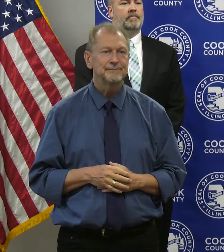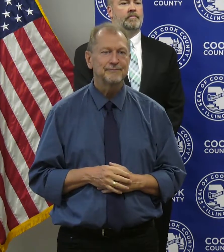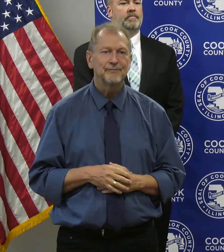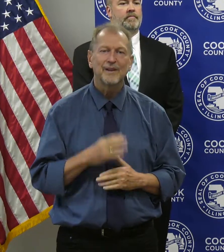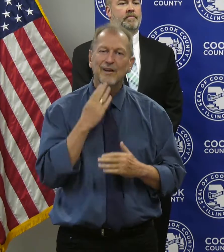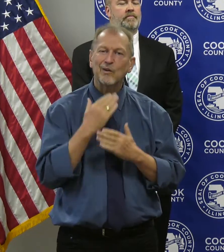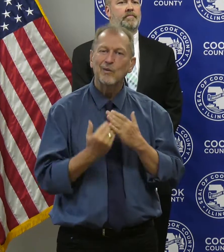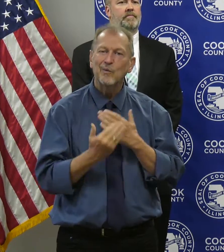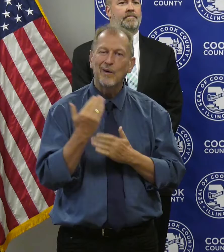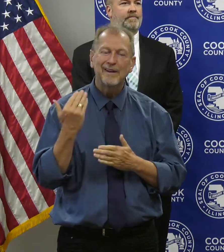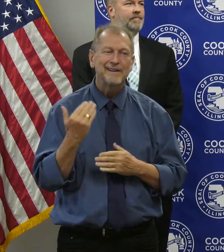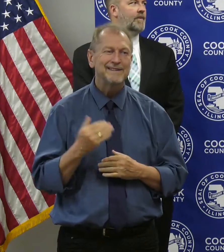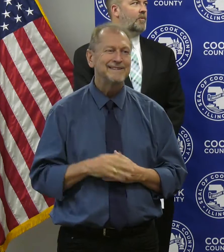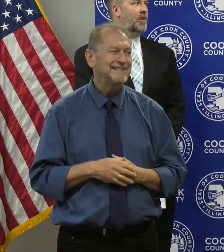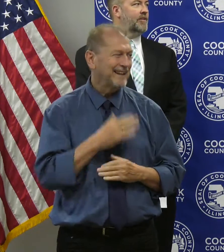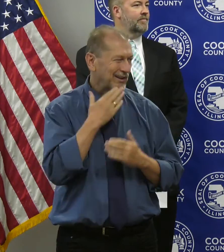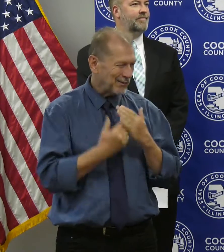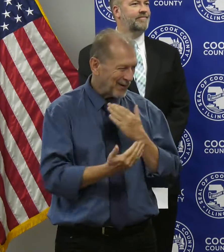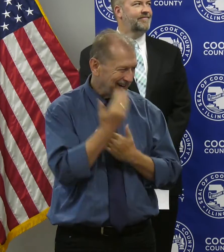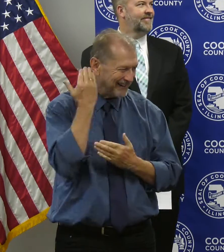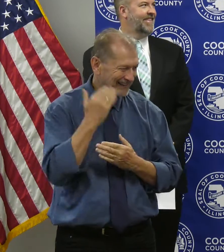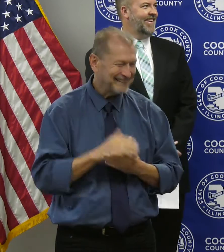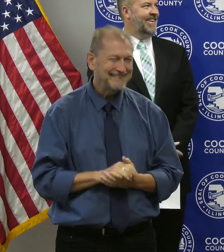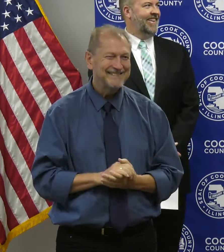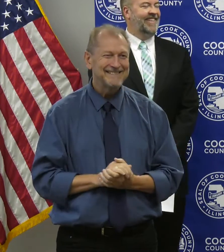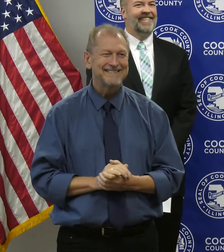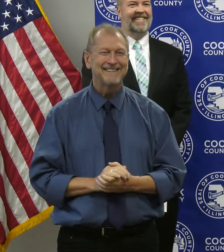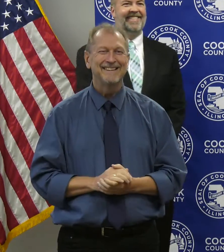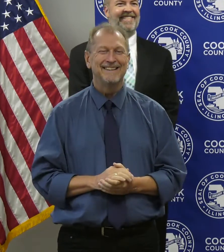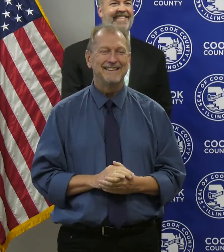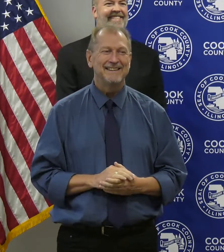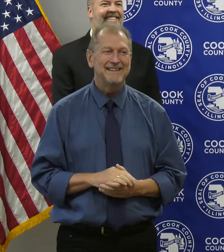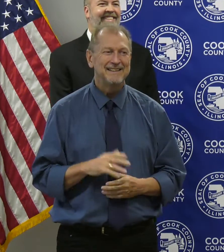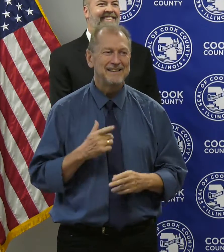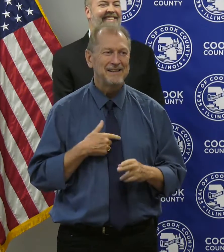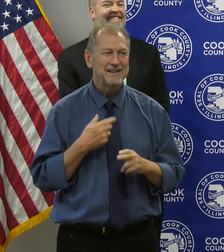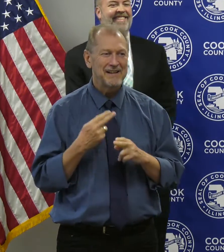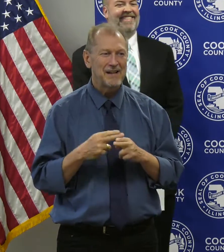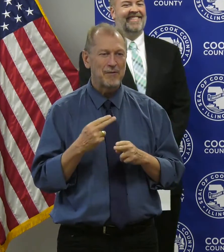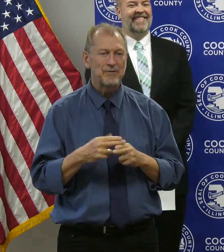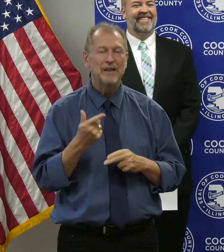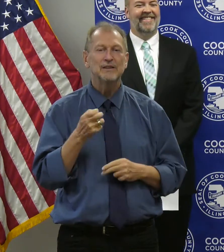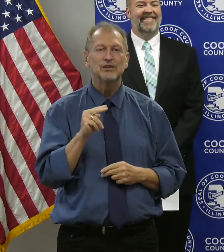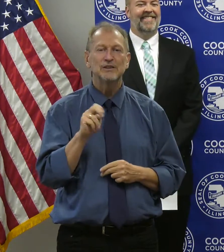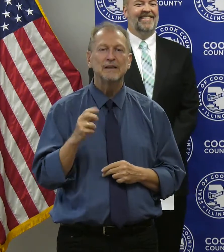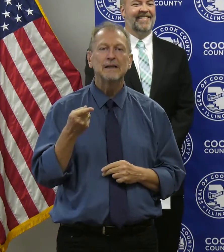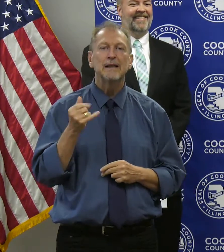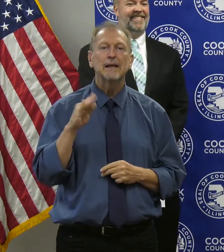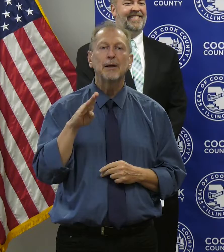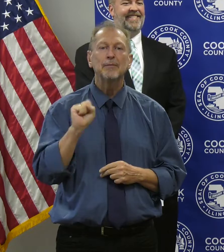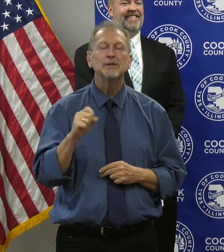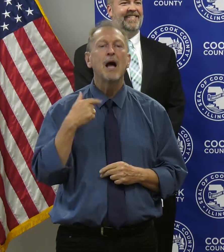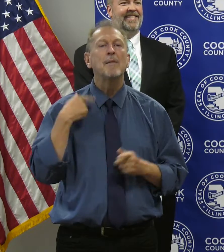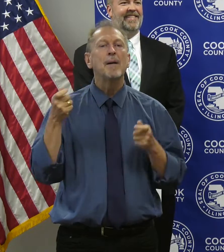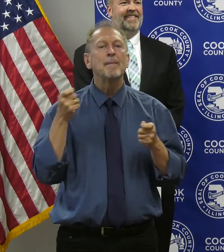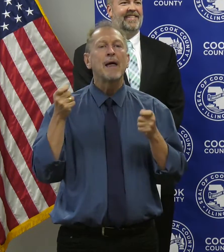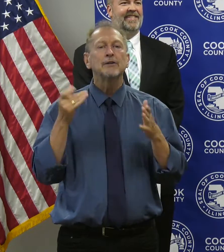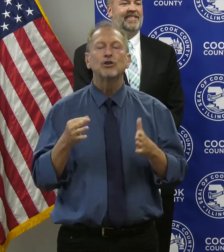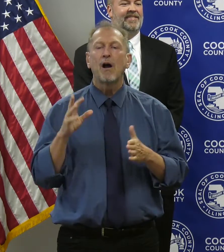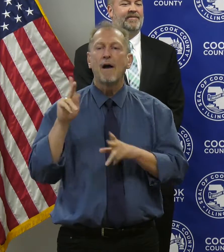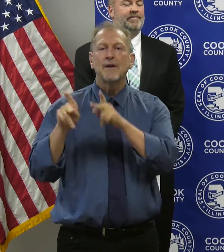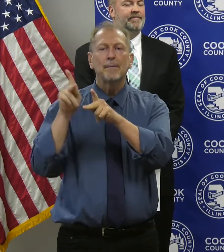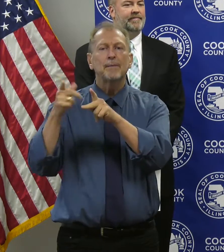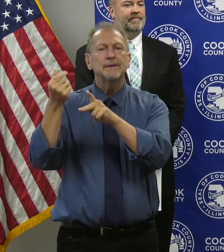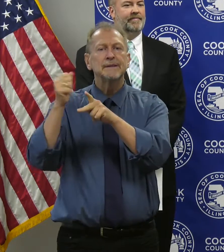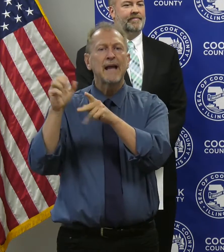Good morning, everyone. My name is... Good morning. Good morning. Thank you. My name is Jean Gibson, and am Manager of Energy Efficiency Programs for People's Gas,